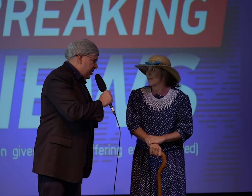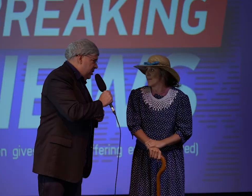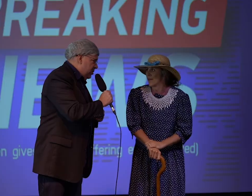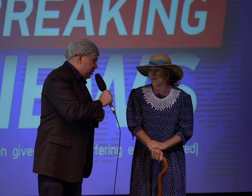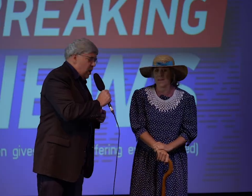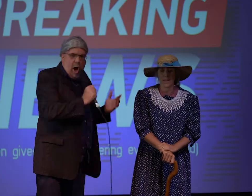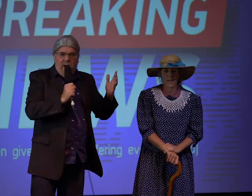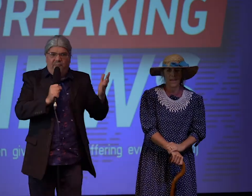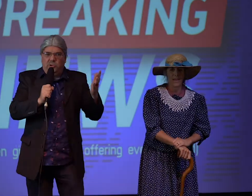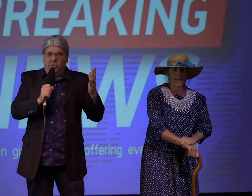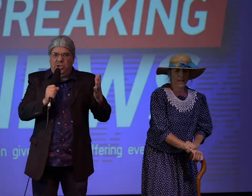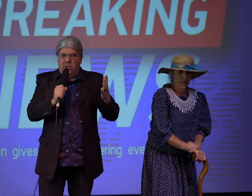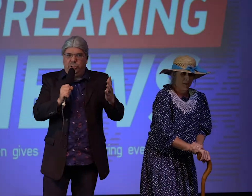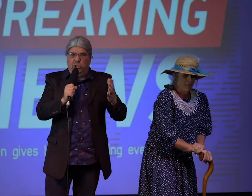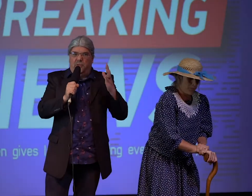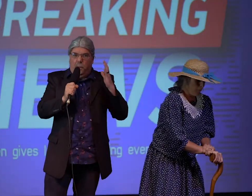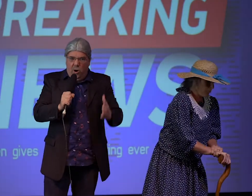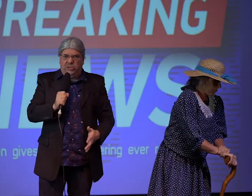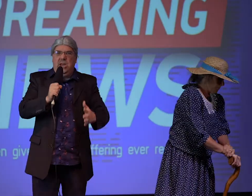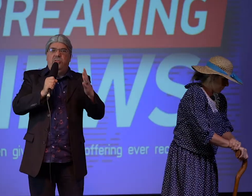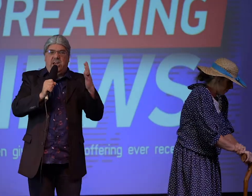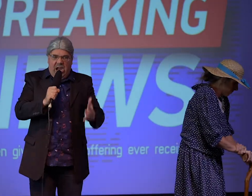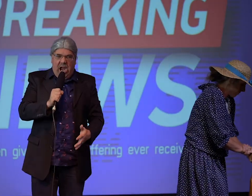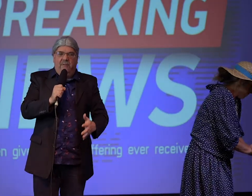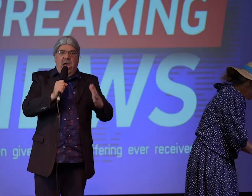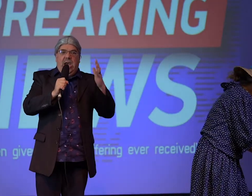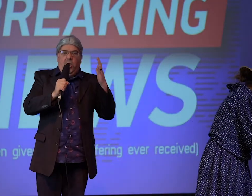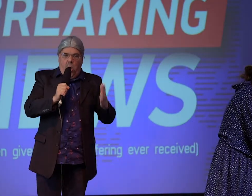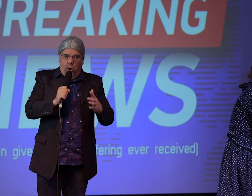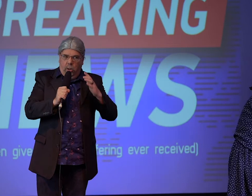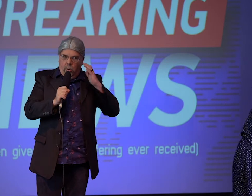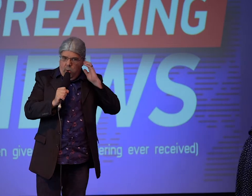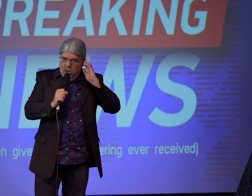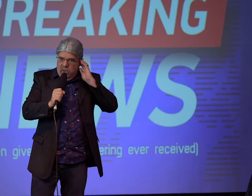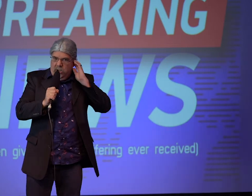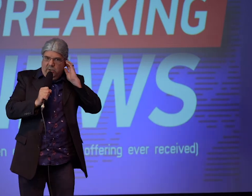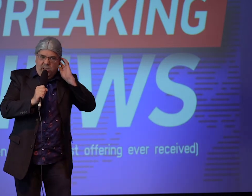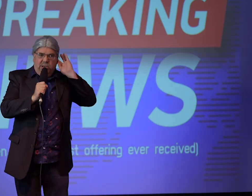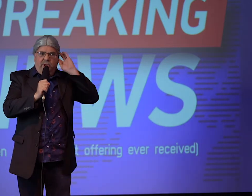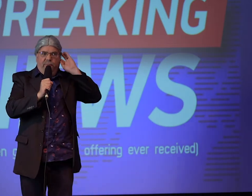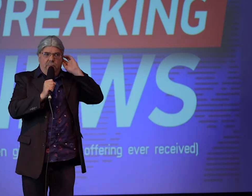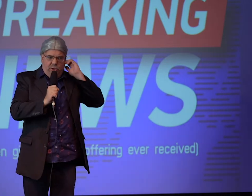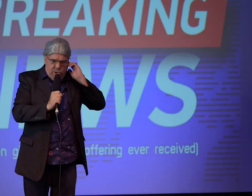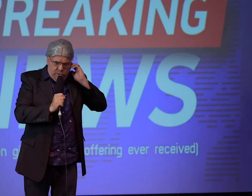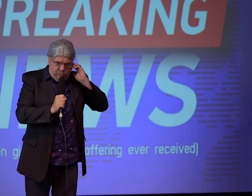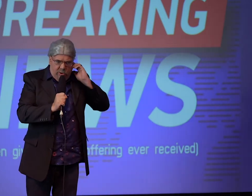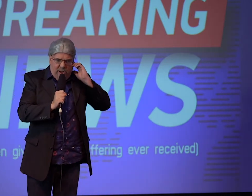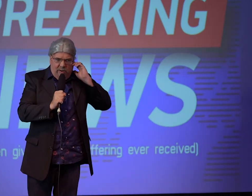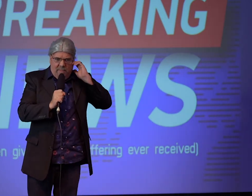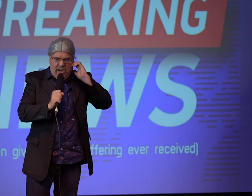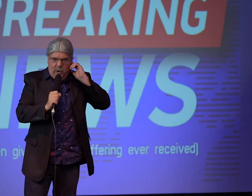that's very cute all right folks we're still in search of the person that gave it all hold on a minute I'm getting something from the